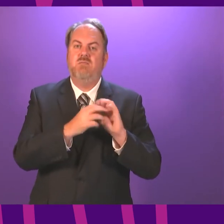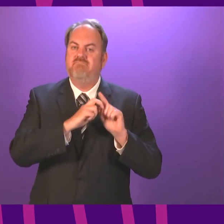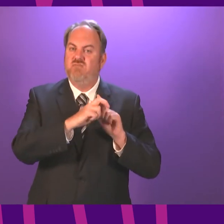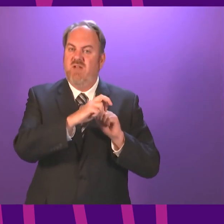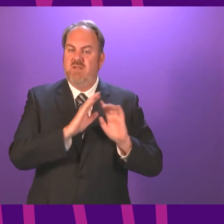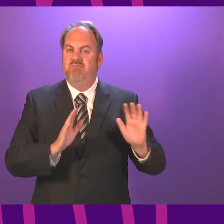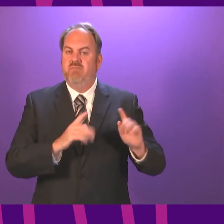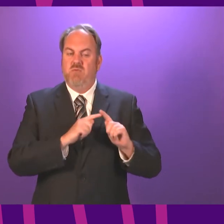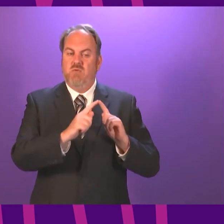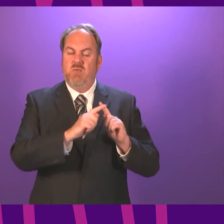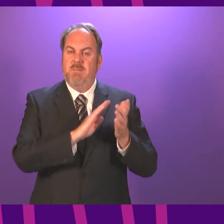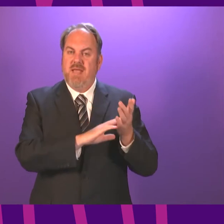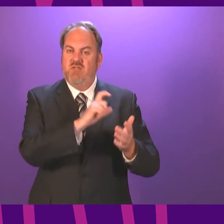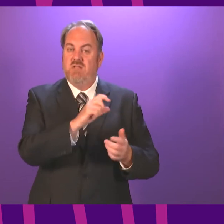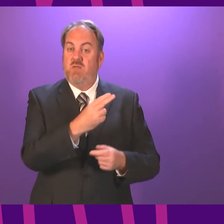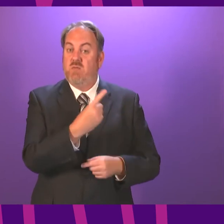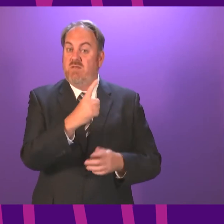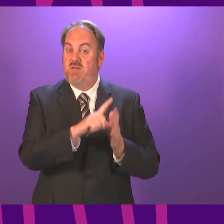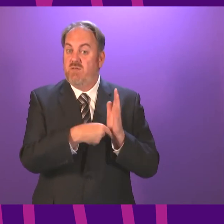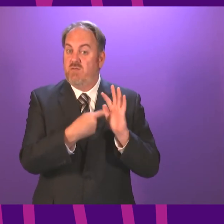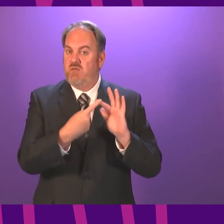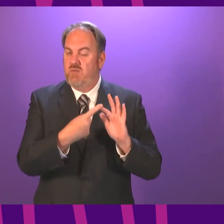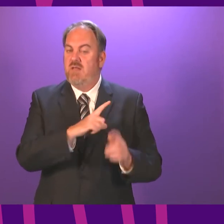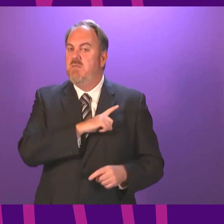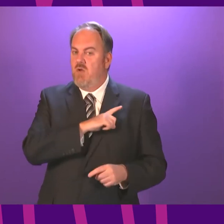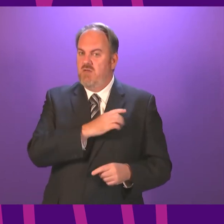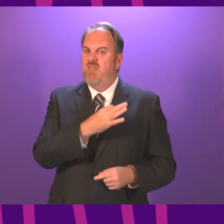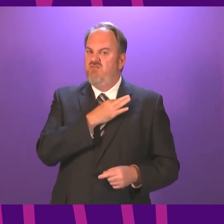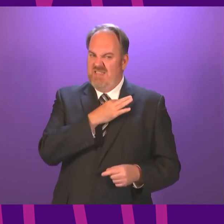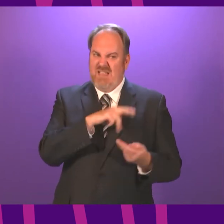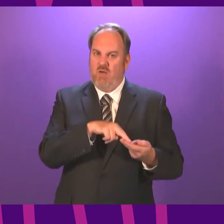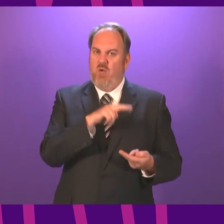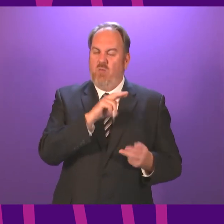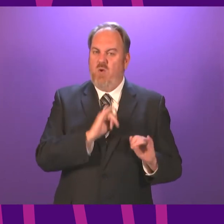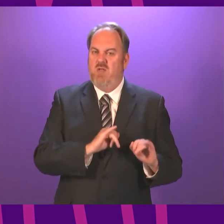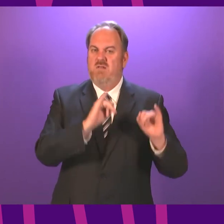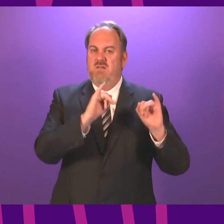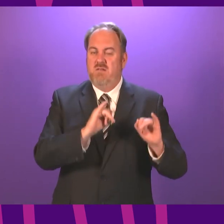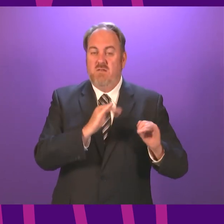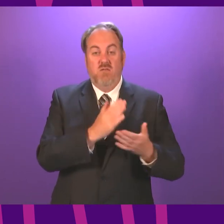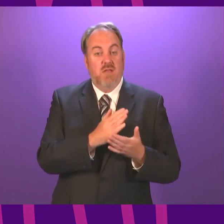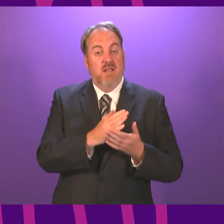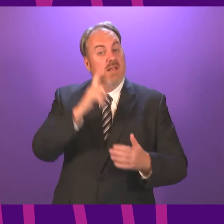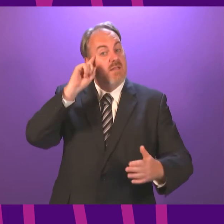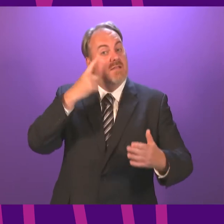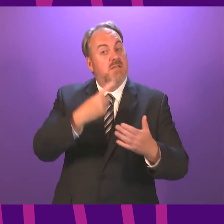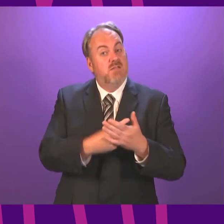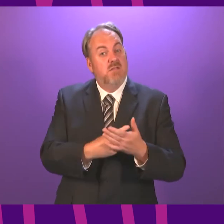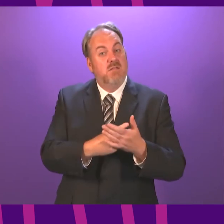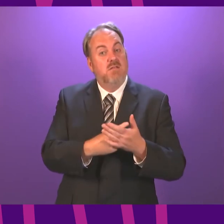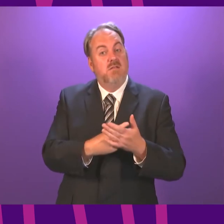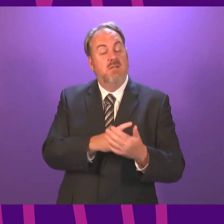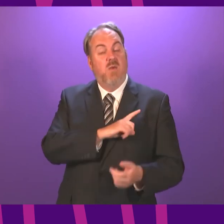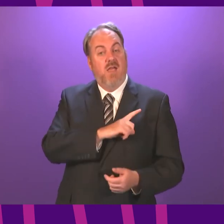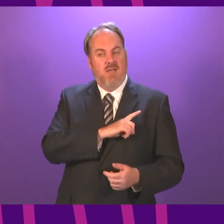from the 21st of June, because we judged that the risk had increased. These additions were all linked to severely elevated